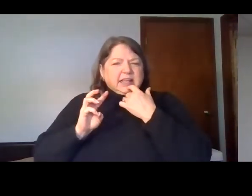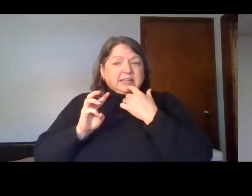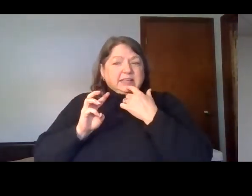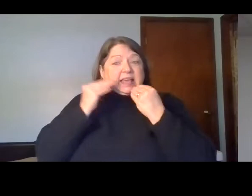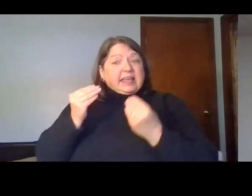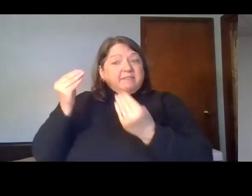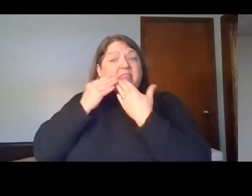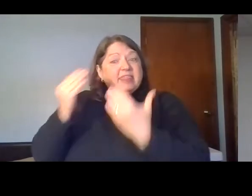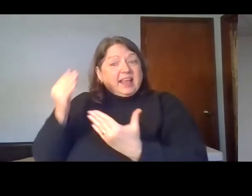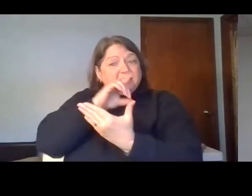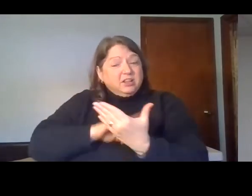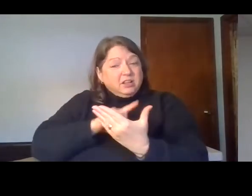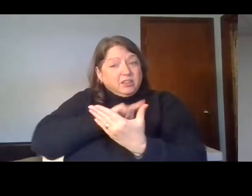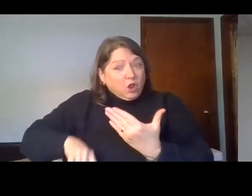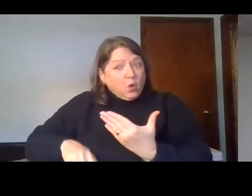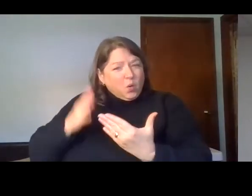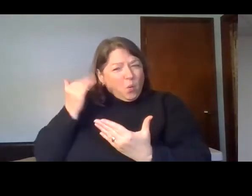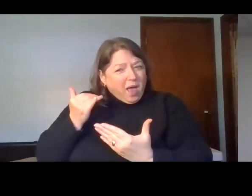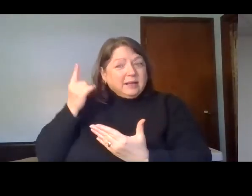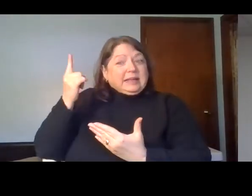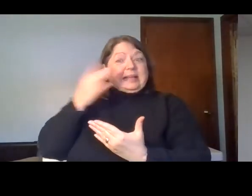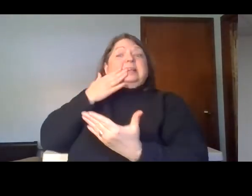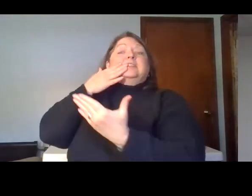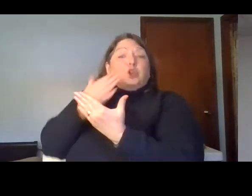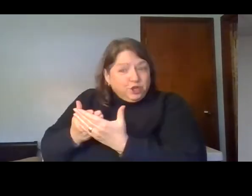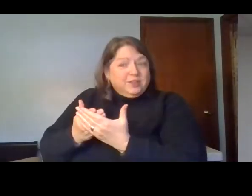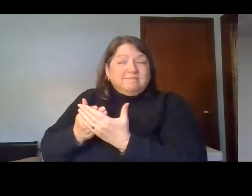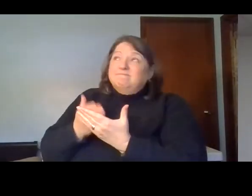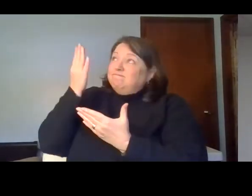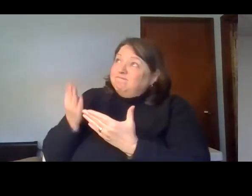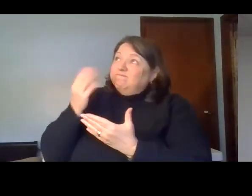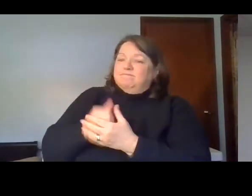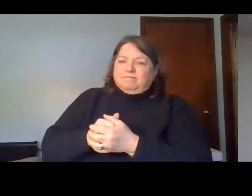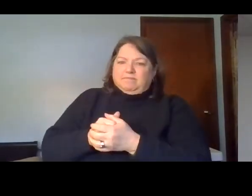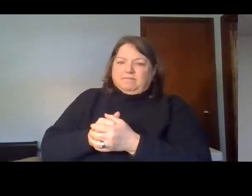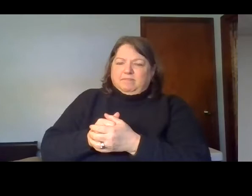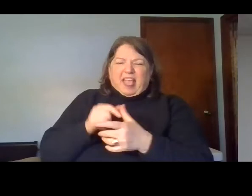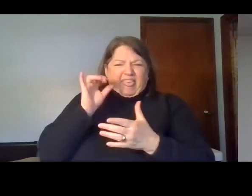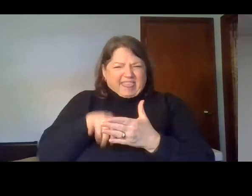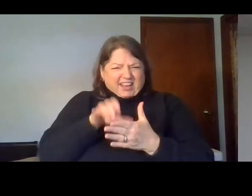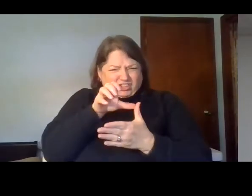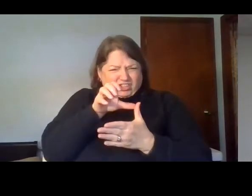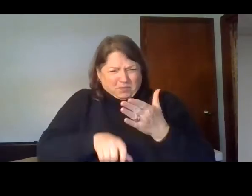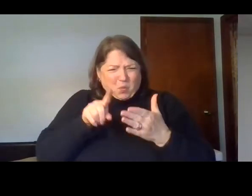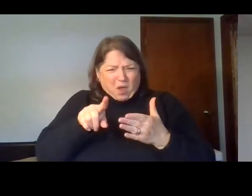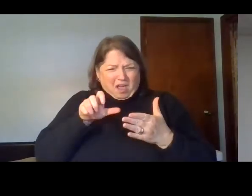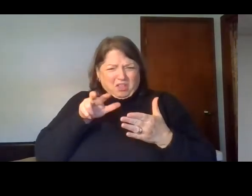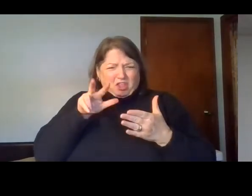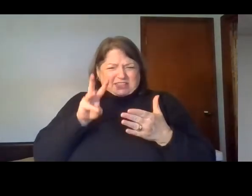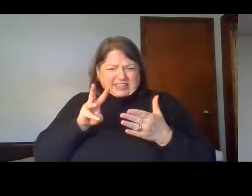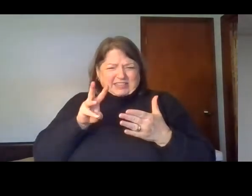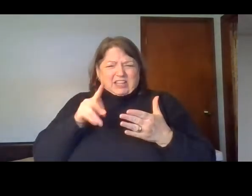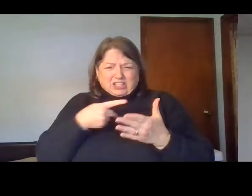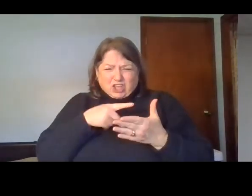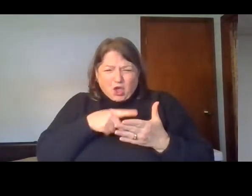throughout the rest of that chapter, 26 verses, every verse ends with his love, God, who is good. His love